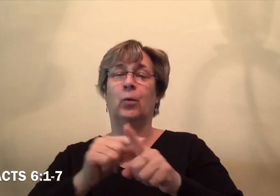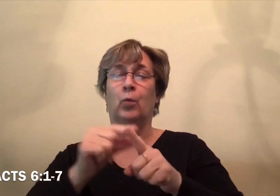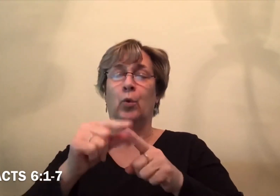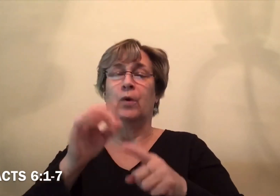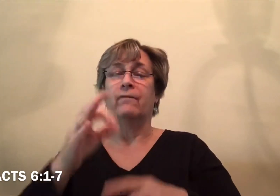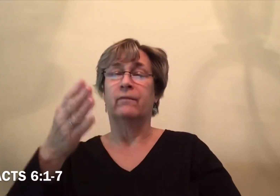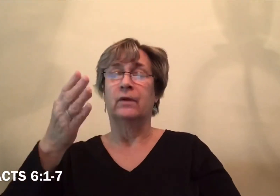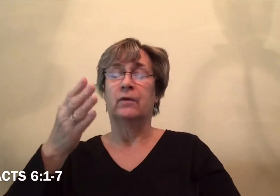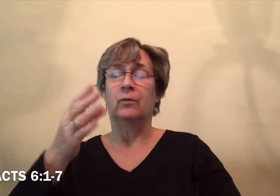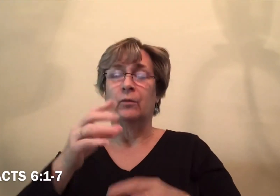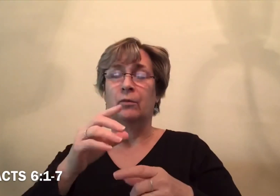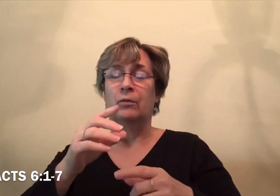The Word of the Lord